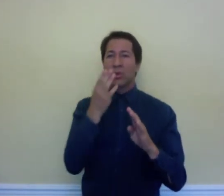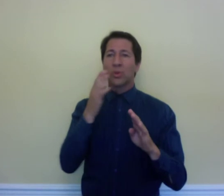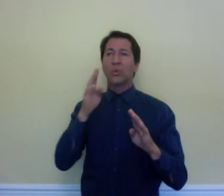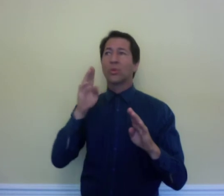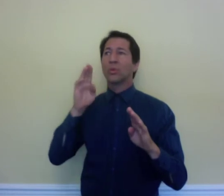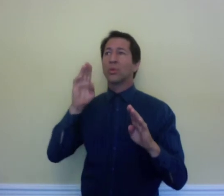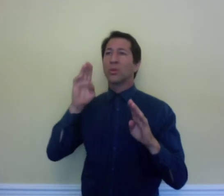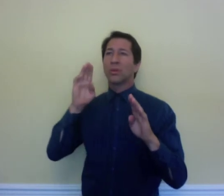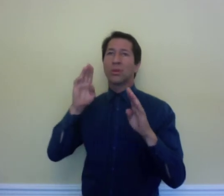about them?